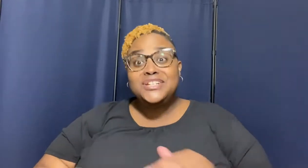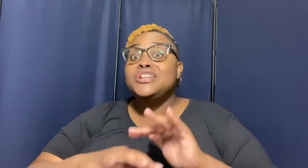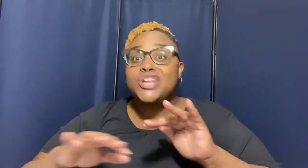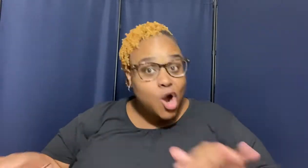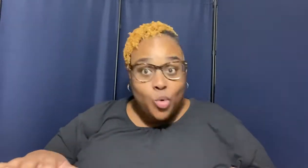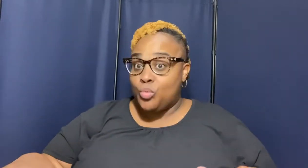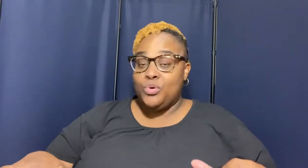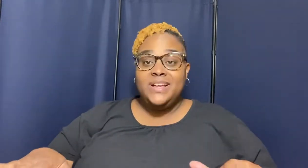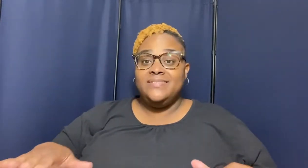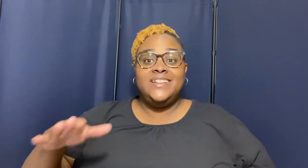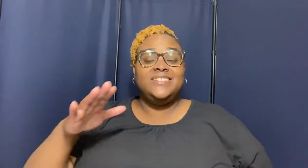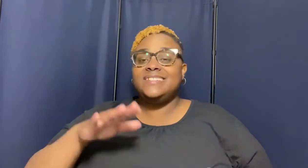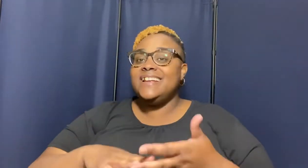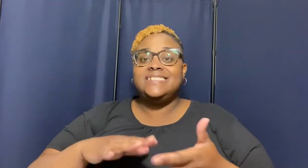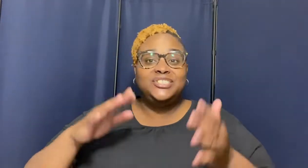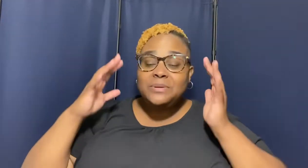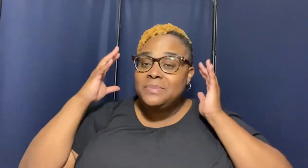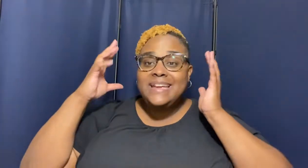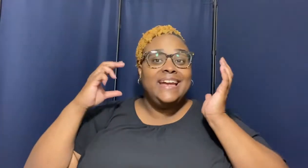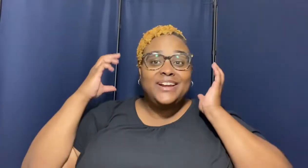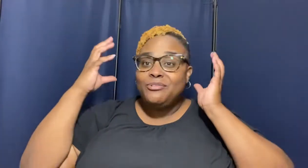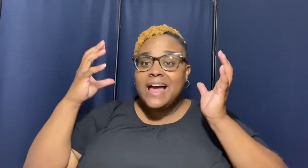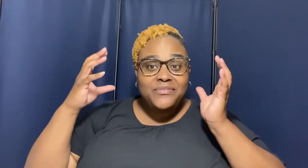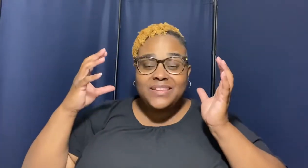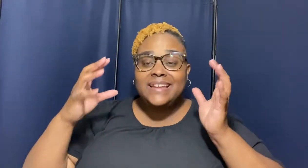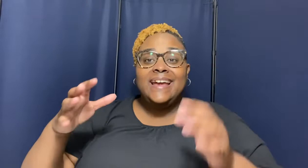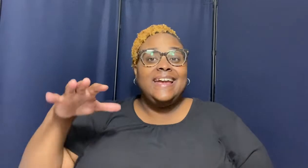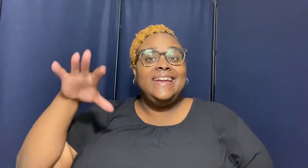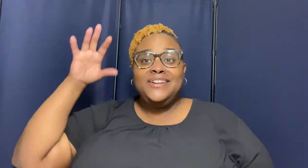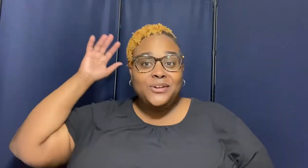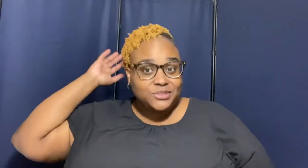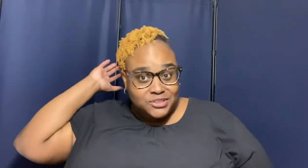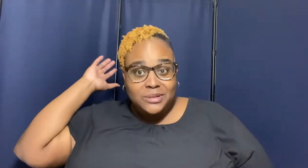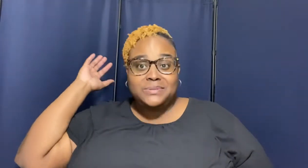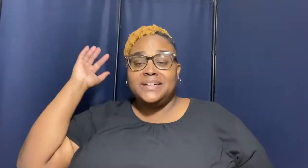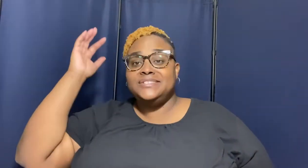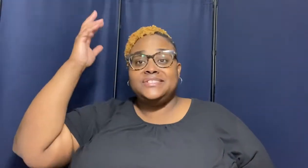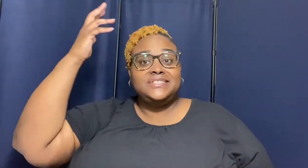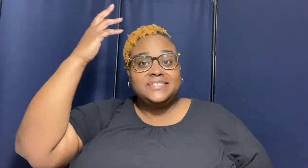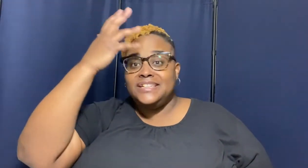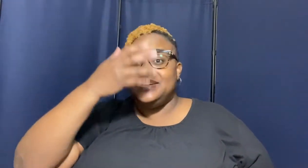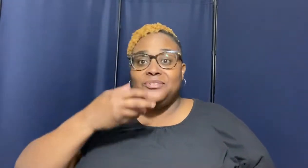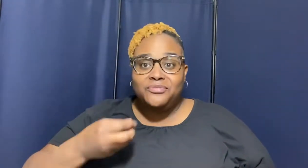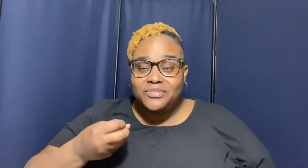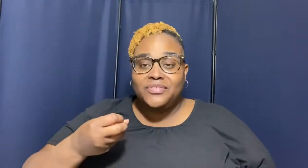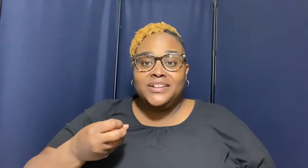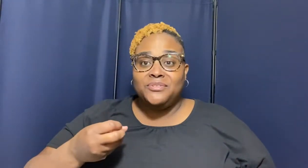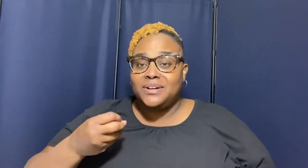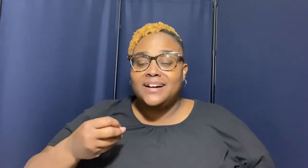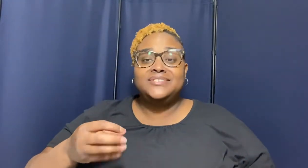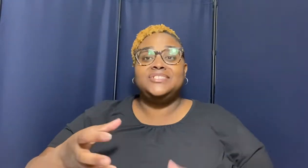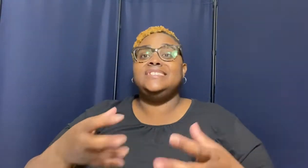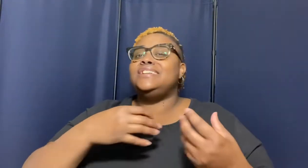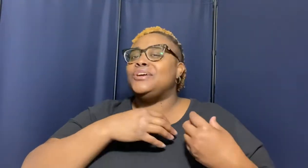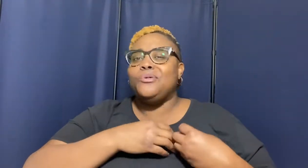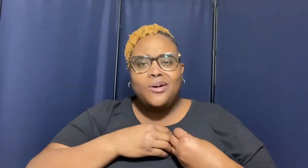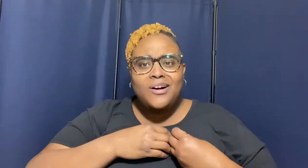know these are things that should be engrafted in your subconscious in your in your consciousness in your heart